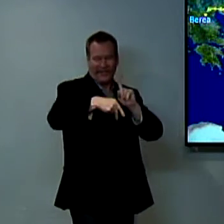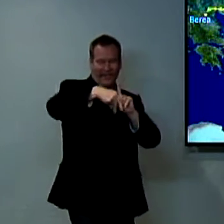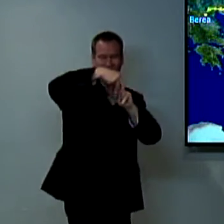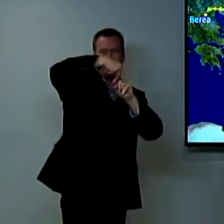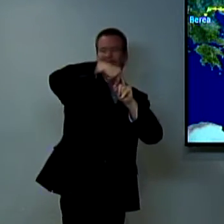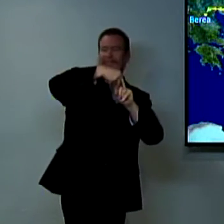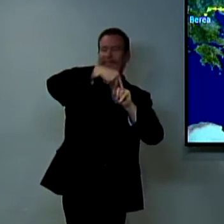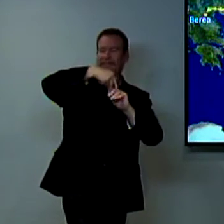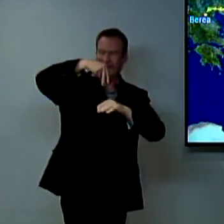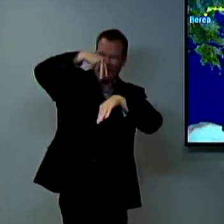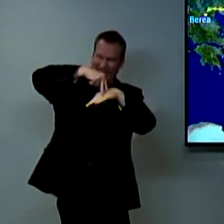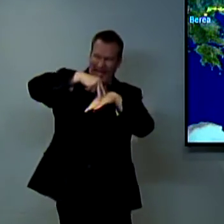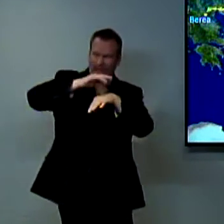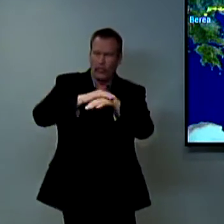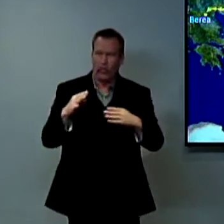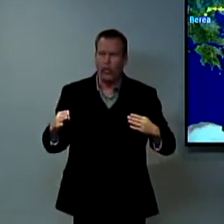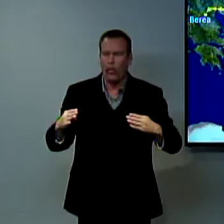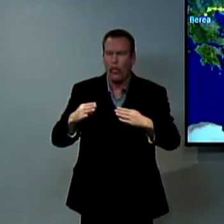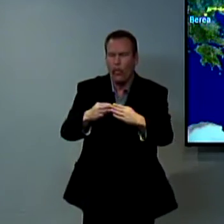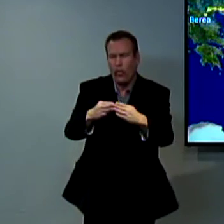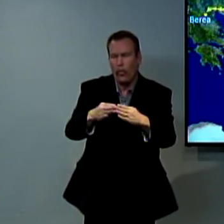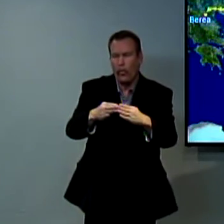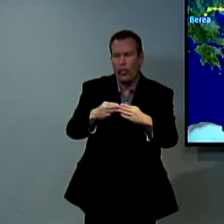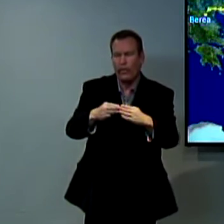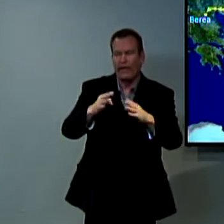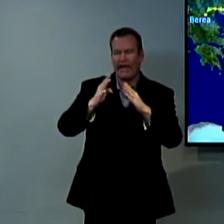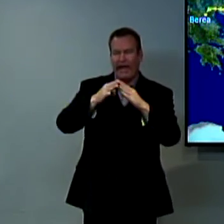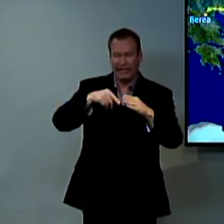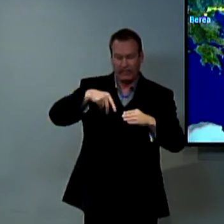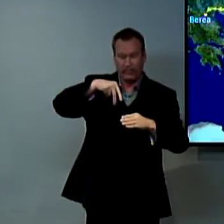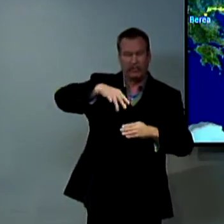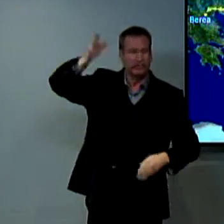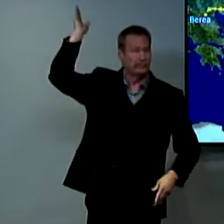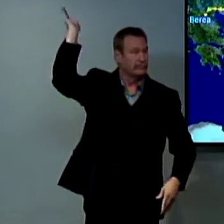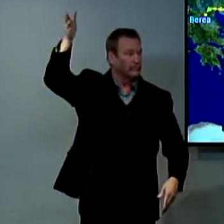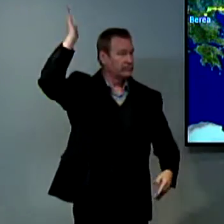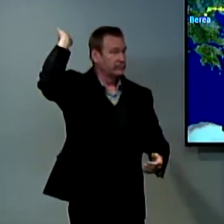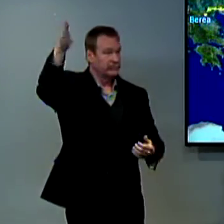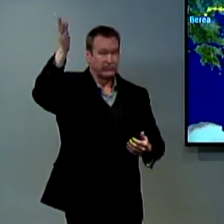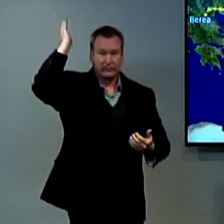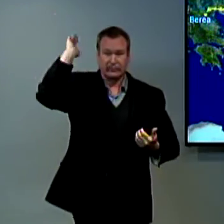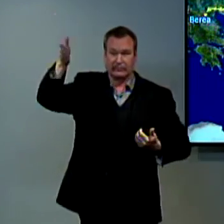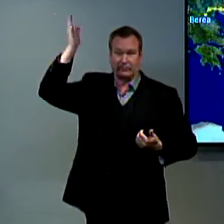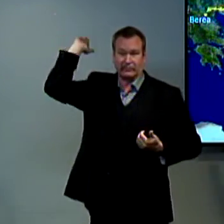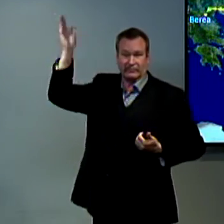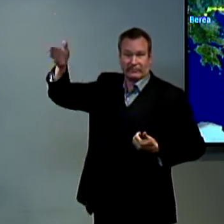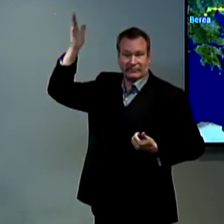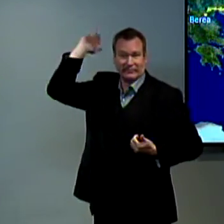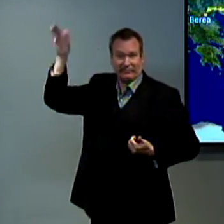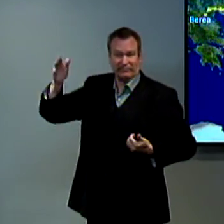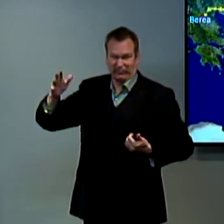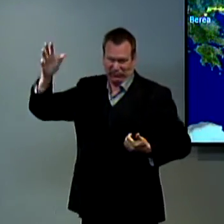with a gas light nearby in a street corner and people would preach